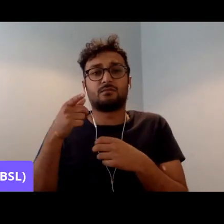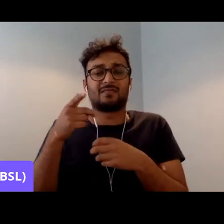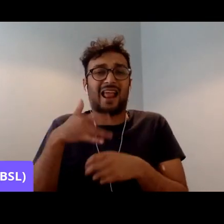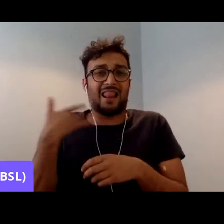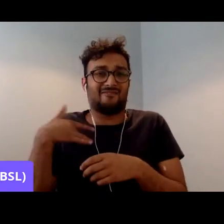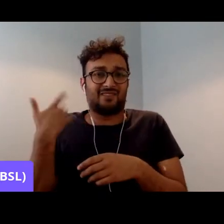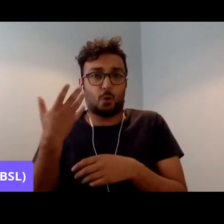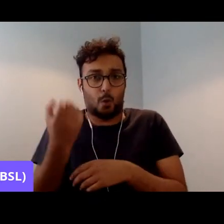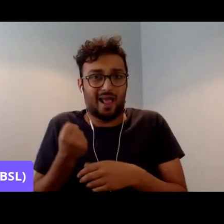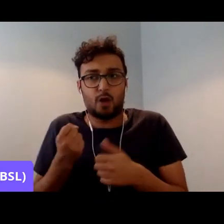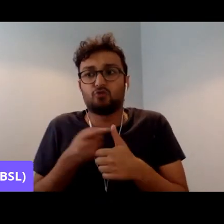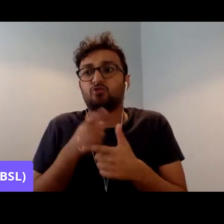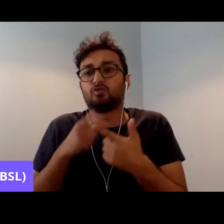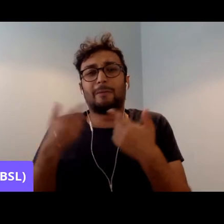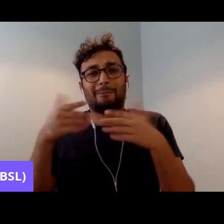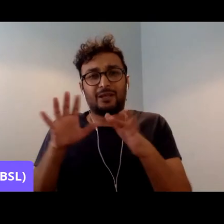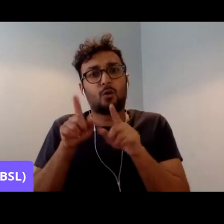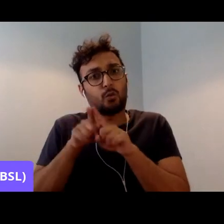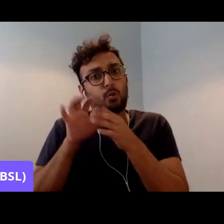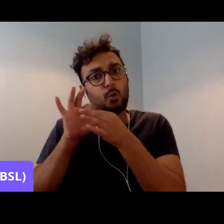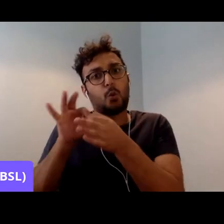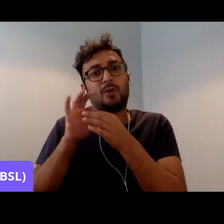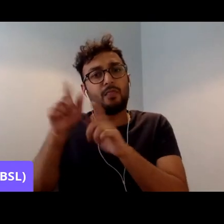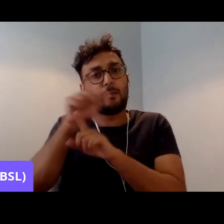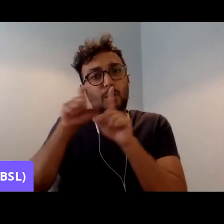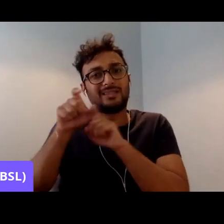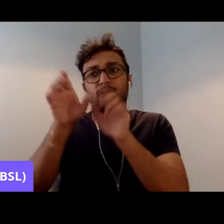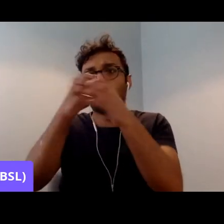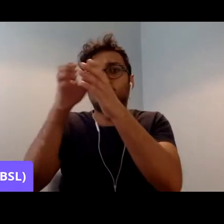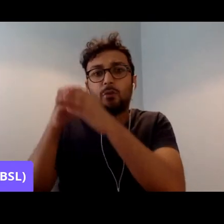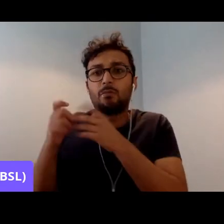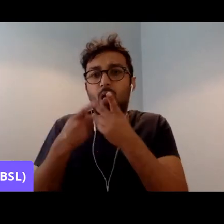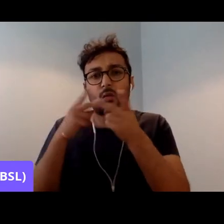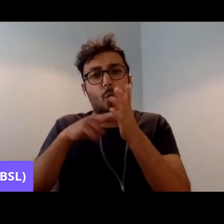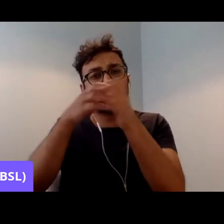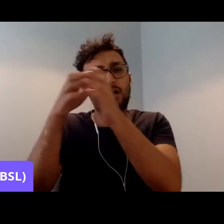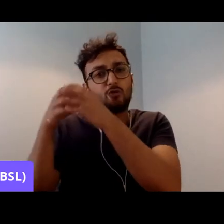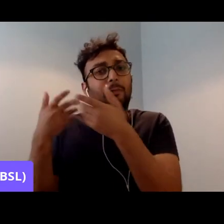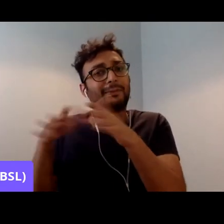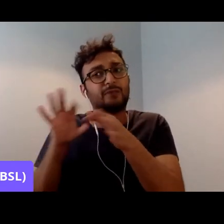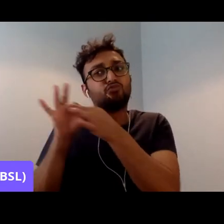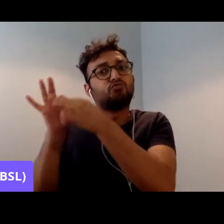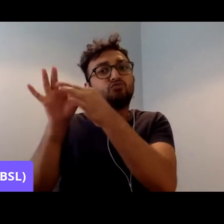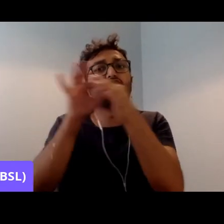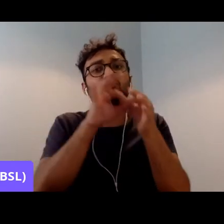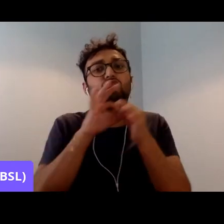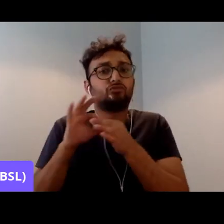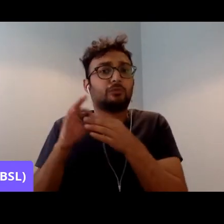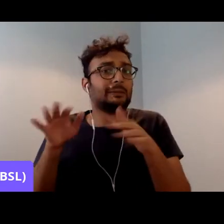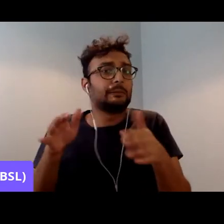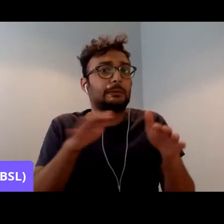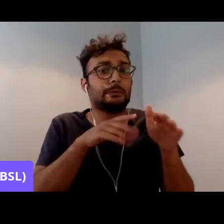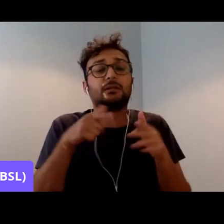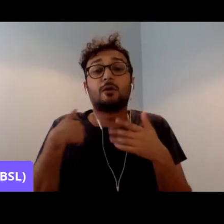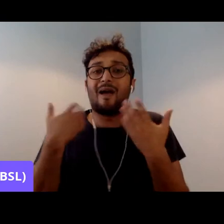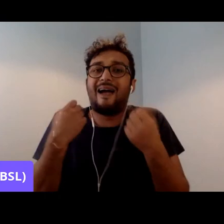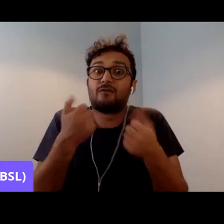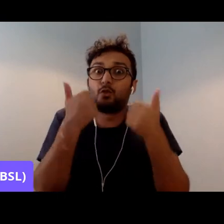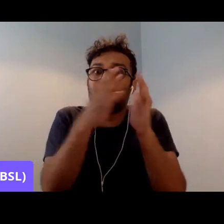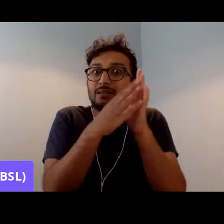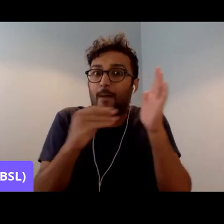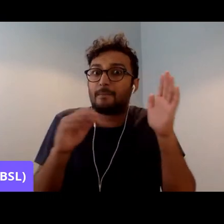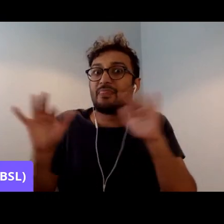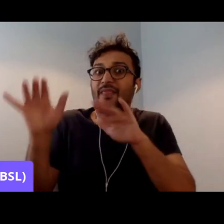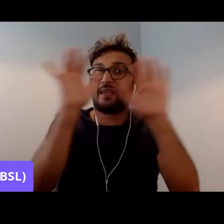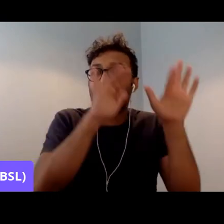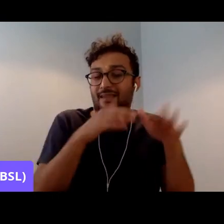a number of, uh, community groups and organizations as well. So there are some really good examples out there, um, but equally, there